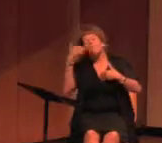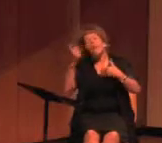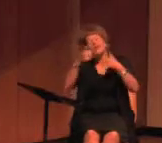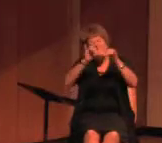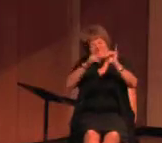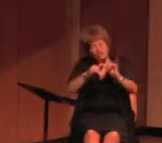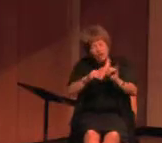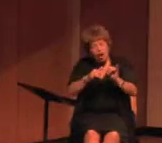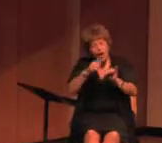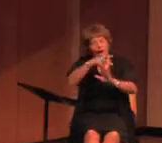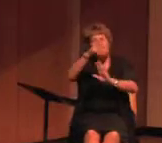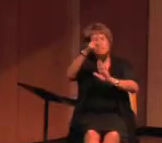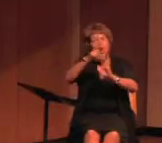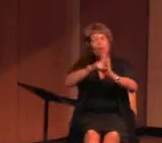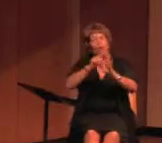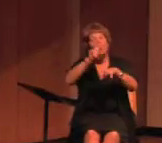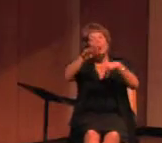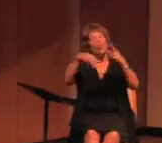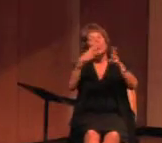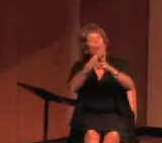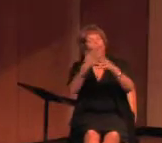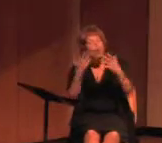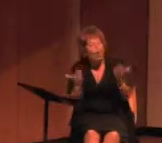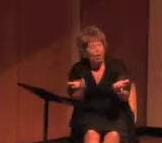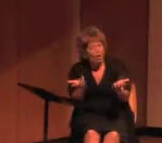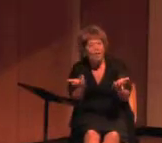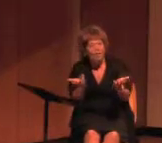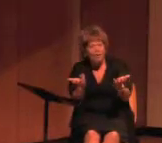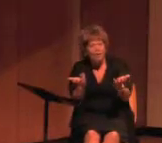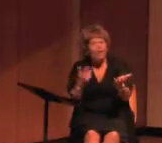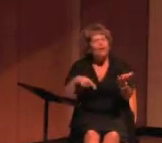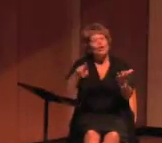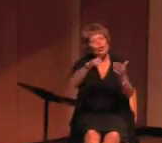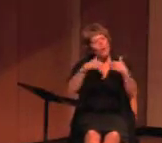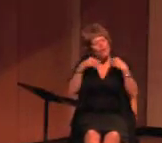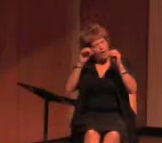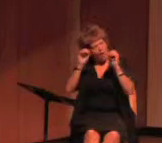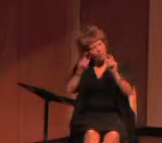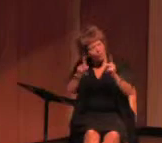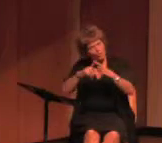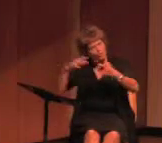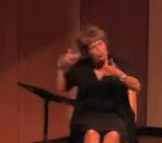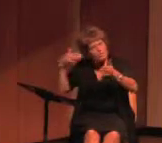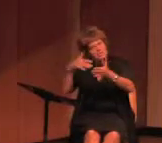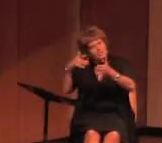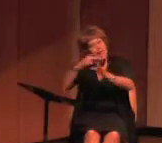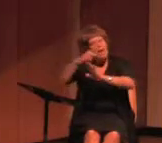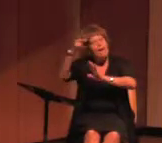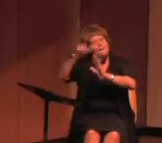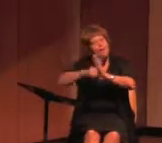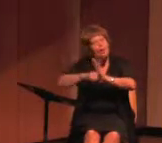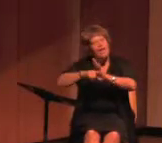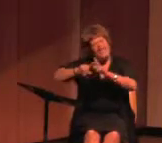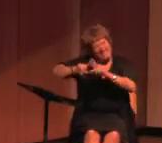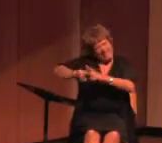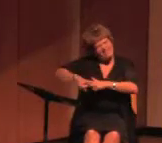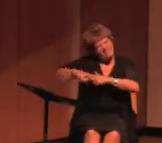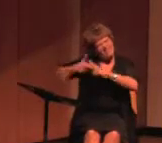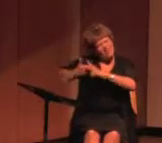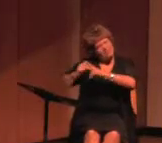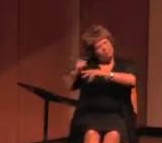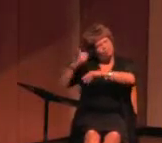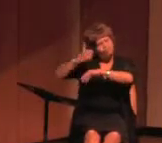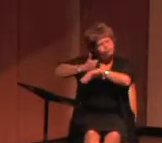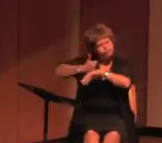programs in the world. You have the opportunity to study in a program that gave birth to the